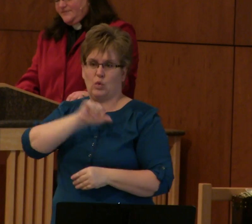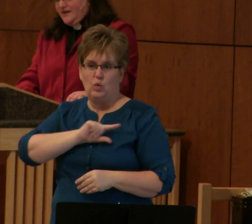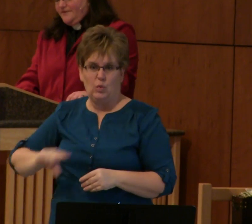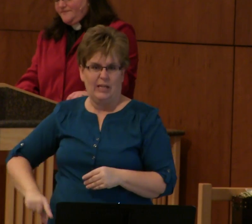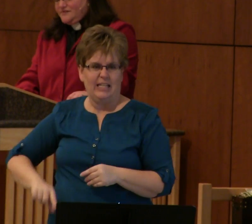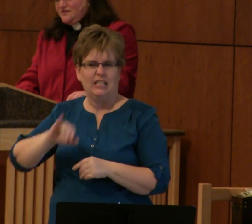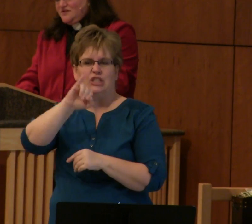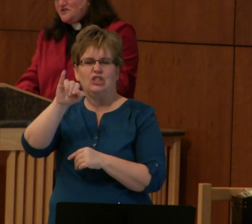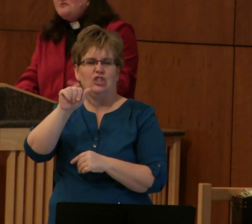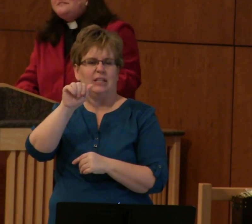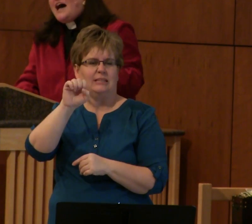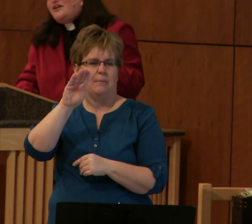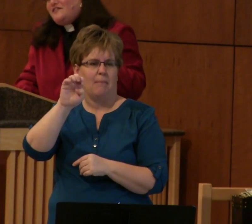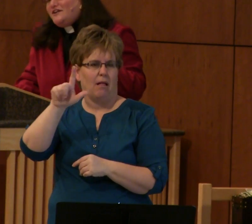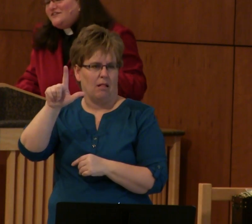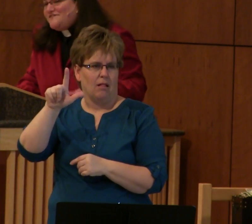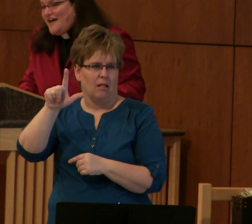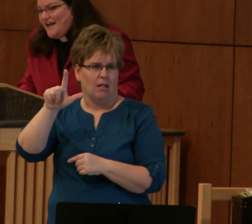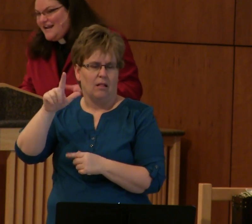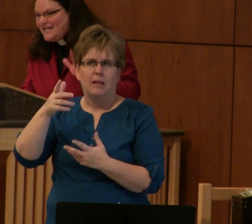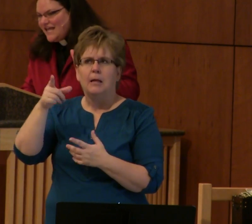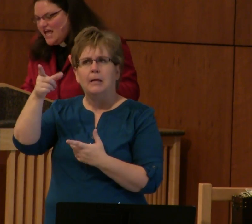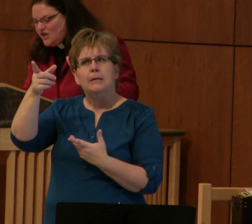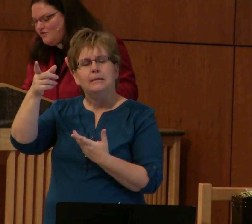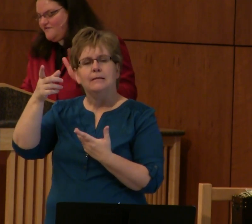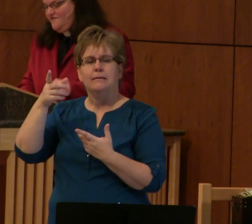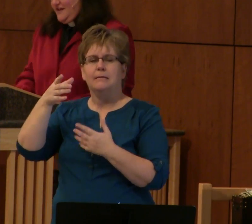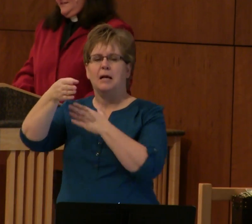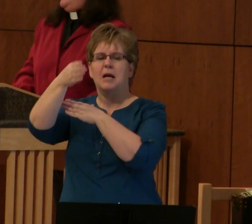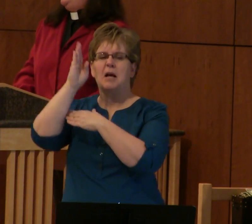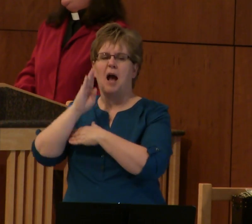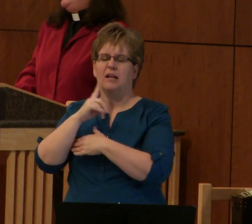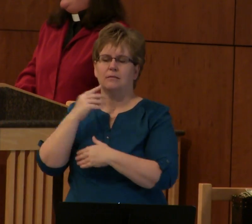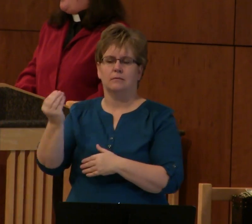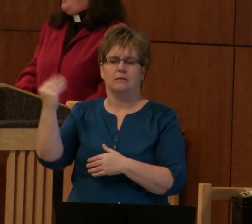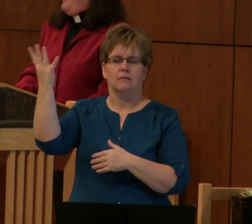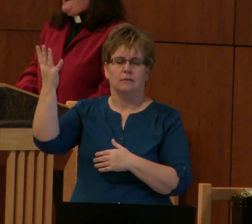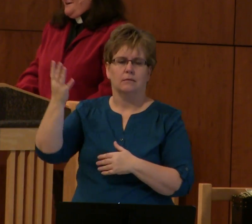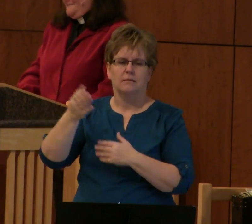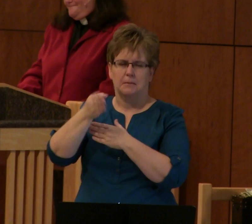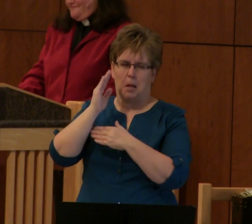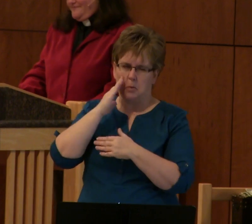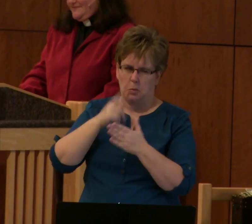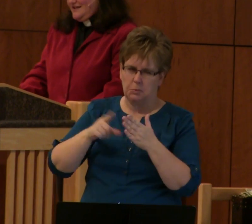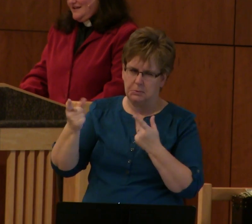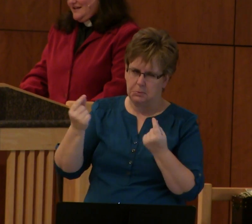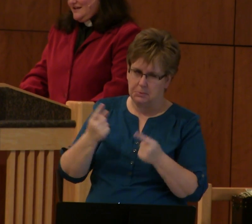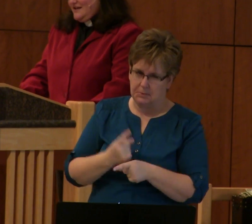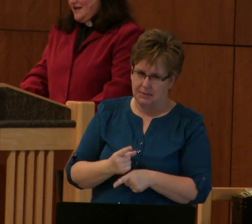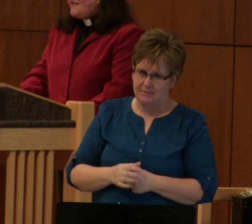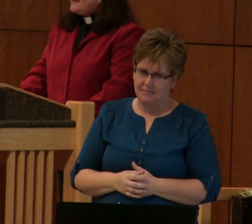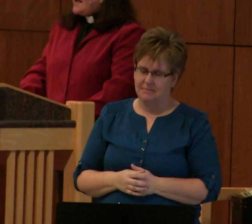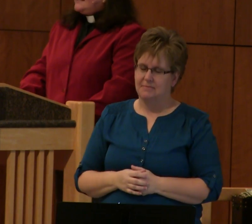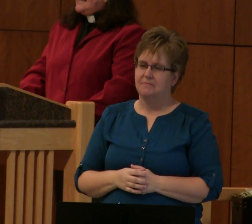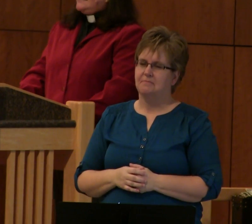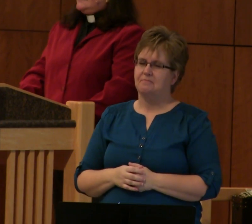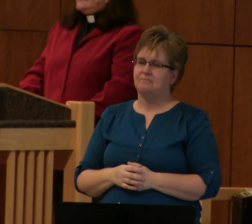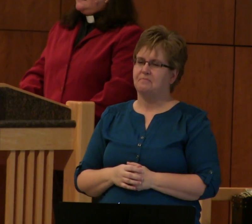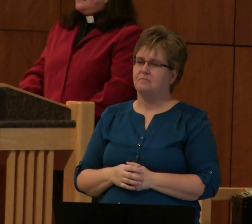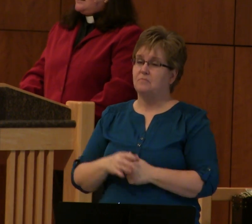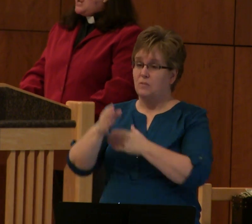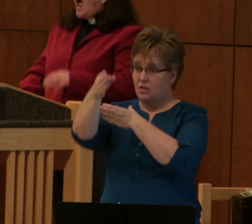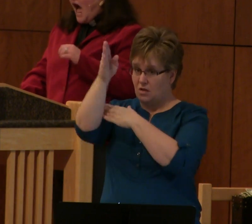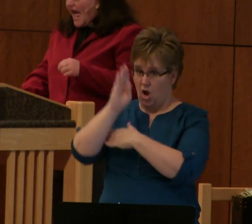Jezebel. no doubt a little divine in your face business is going on here. And then God